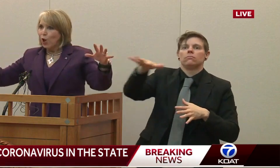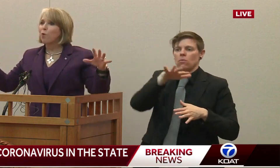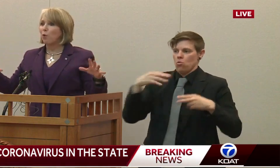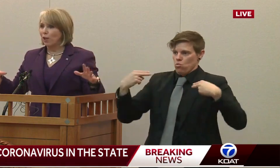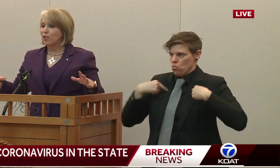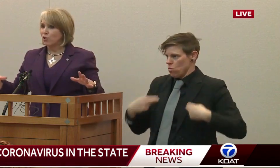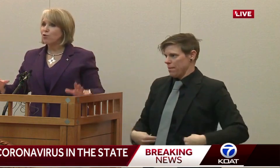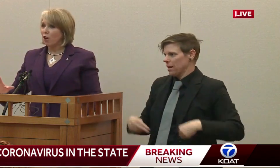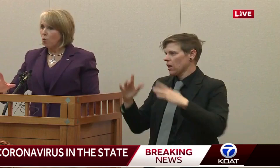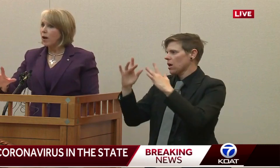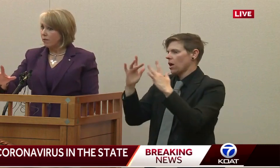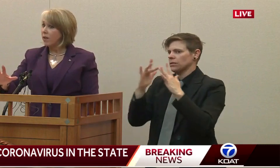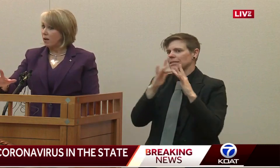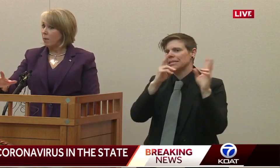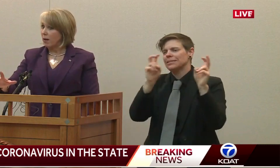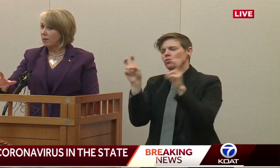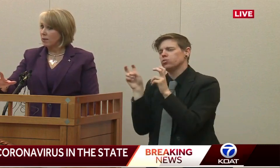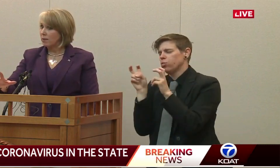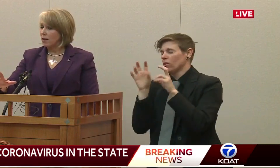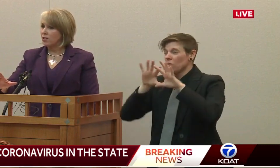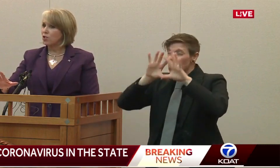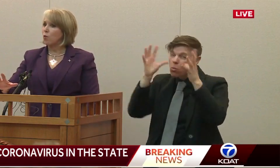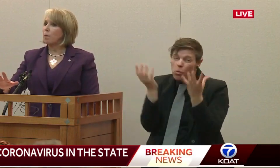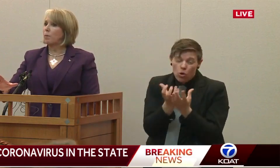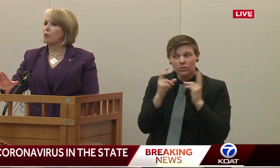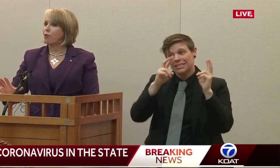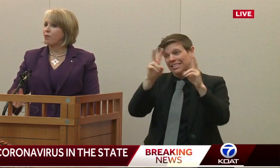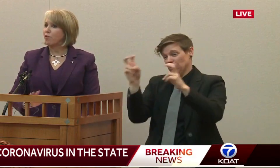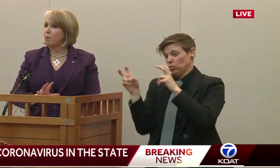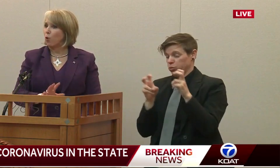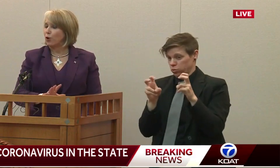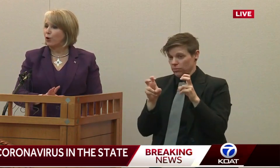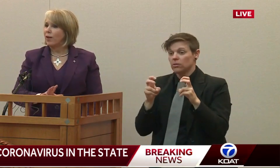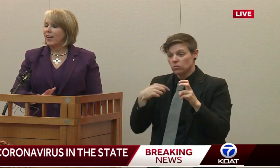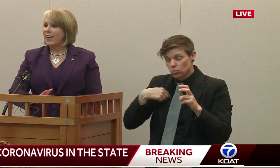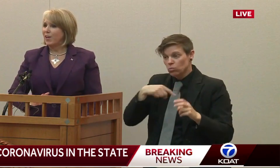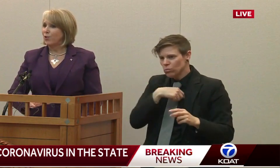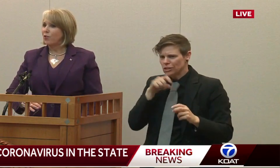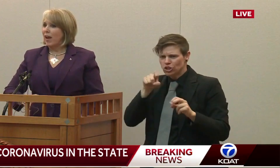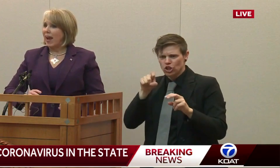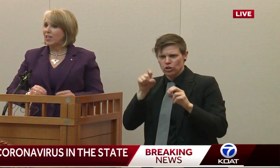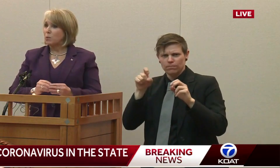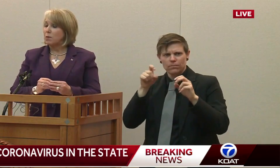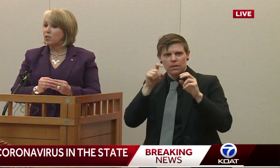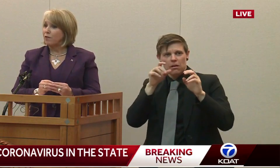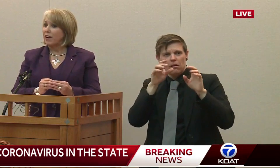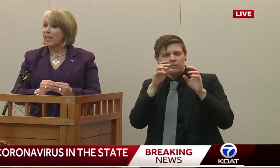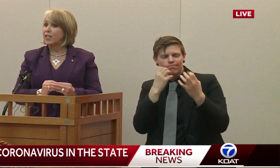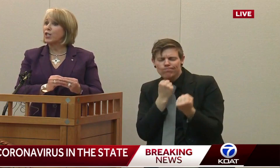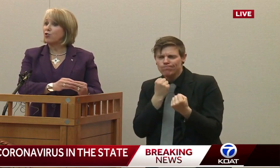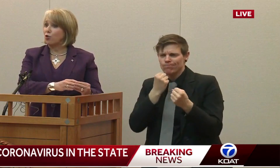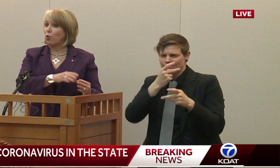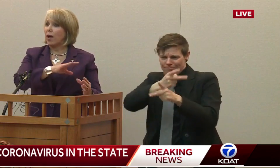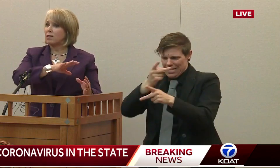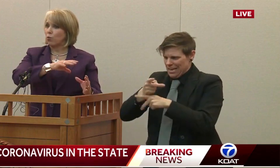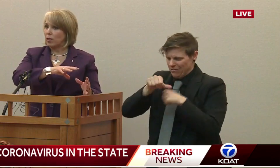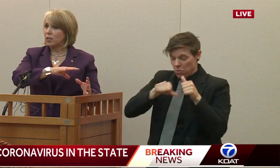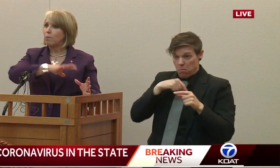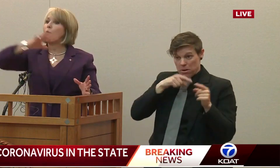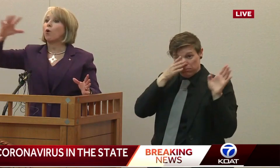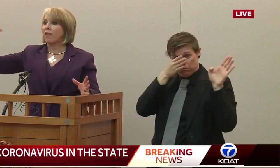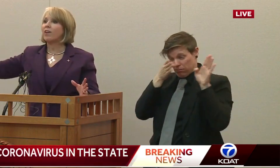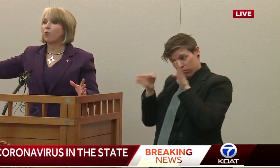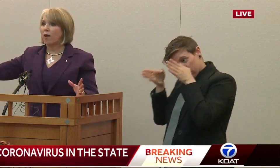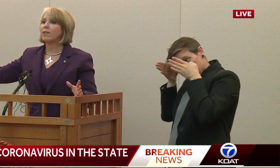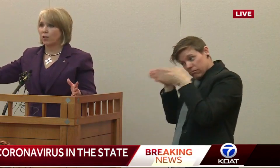global issue, so we have to care about it. I just don't want people to think that the border is a specific additional risk